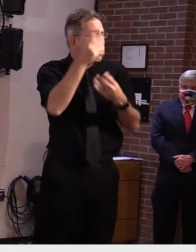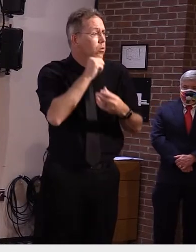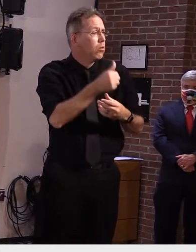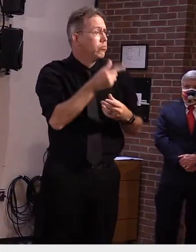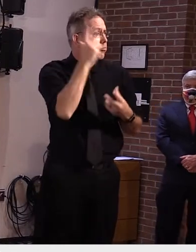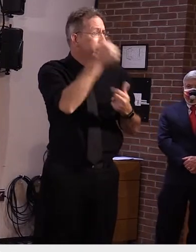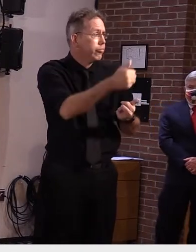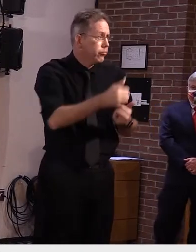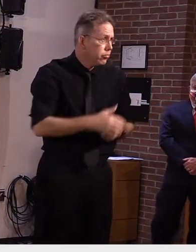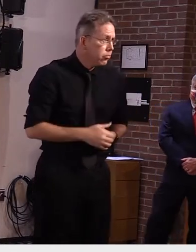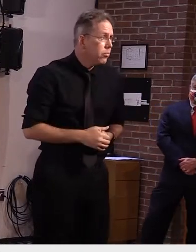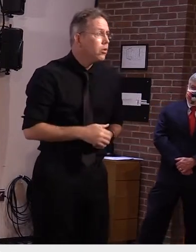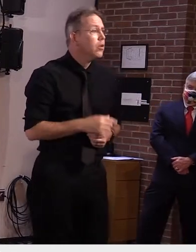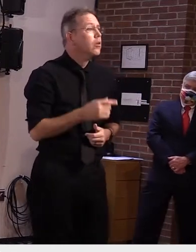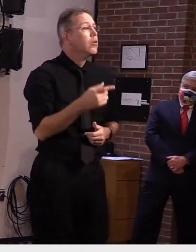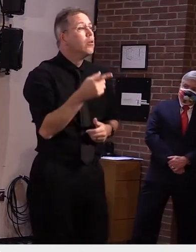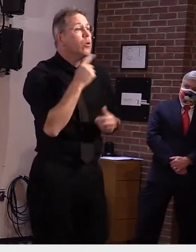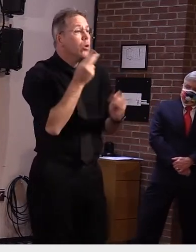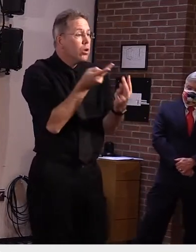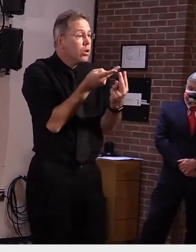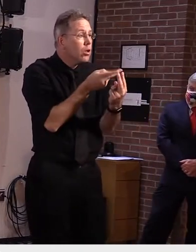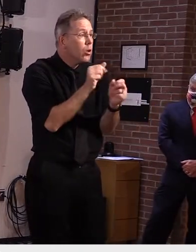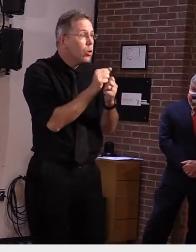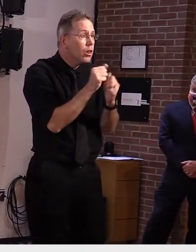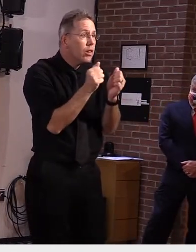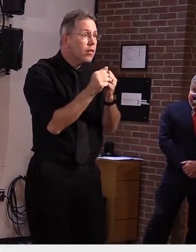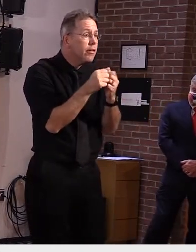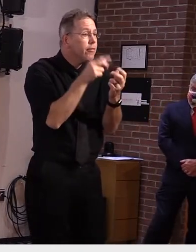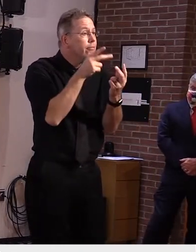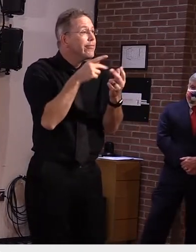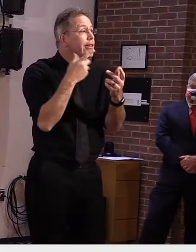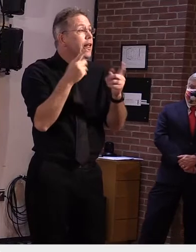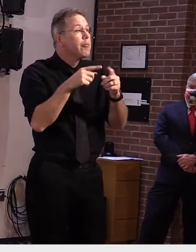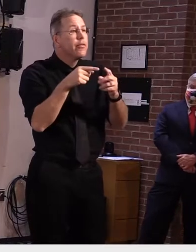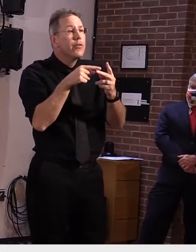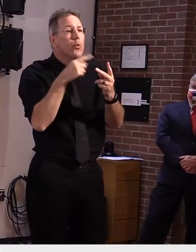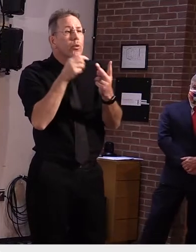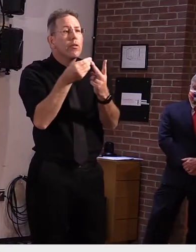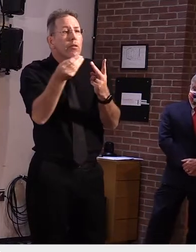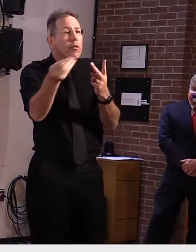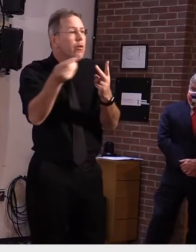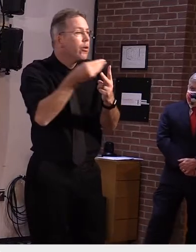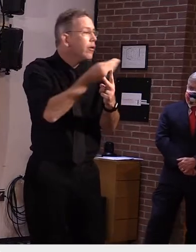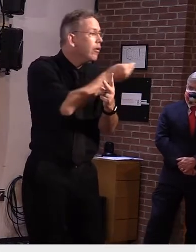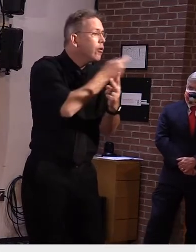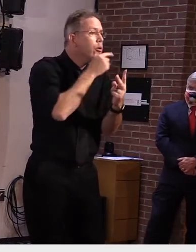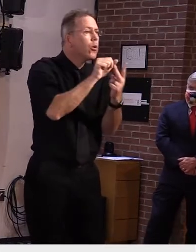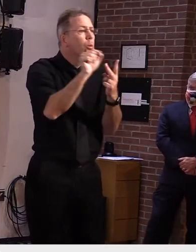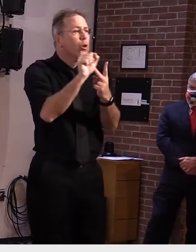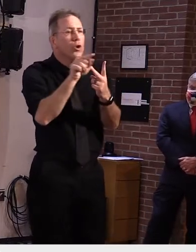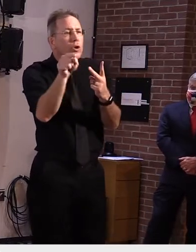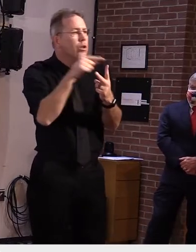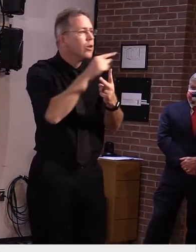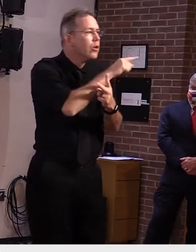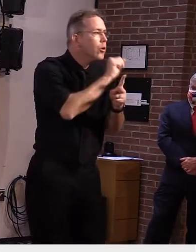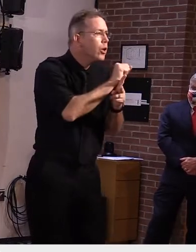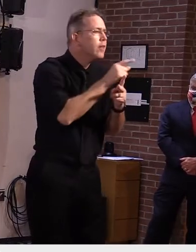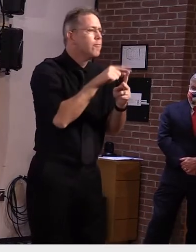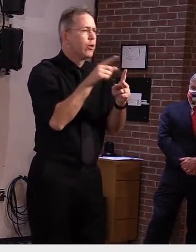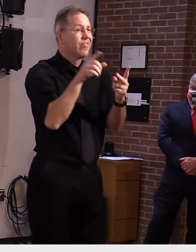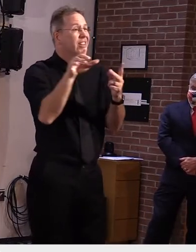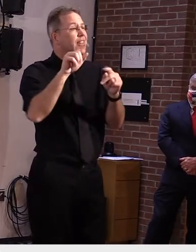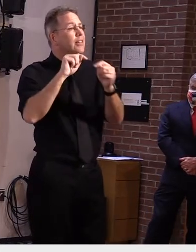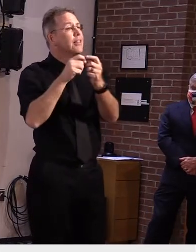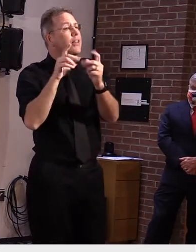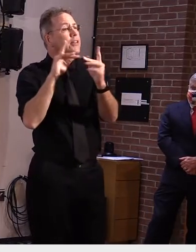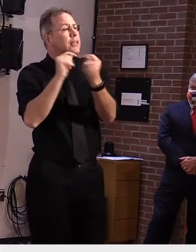their contacts to the the person in the household who's a contact to the confirmed case so there's no concern for